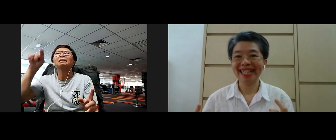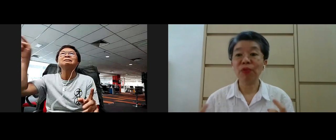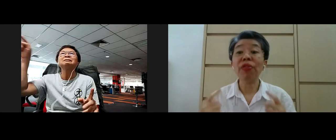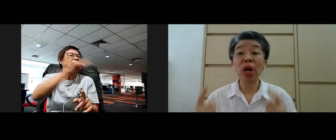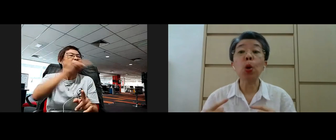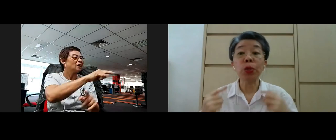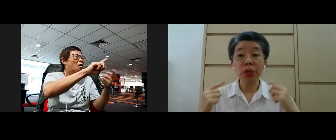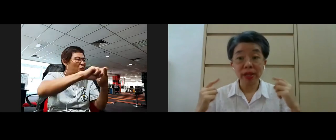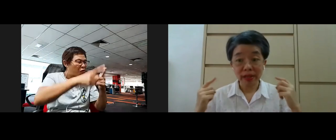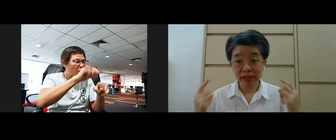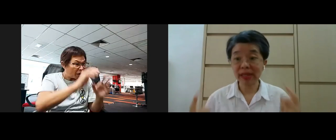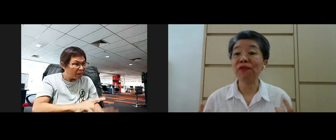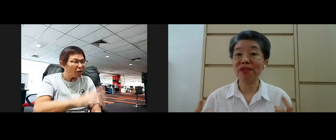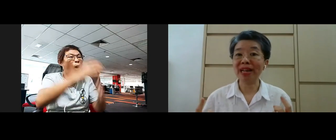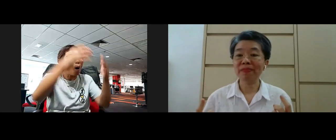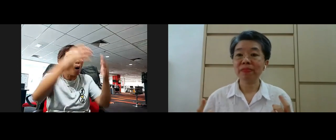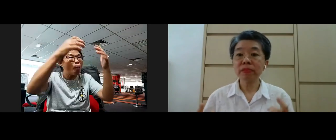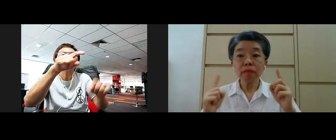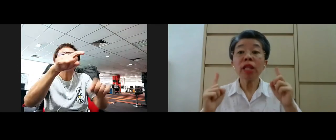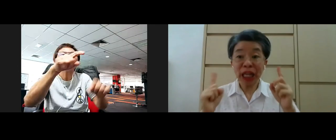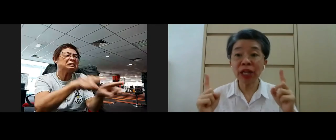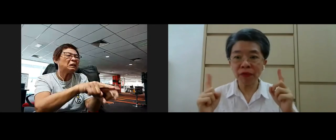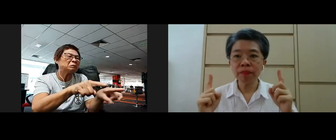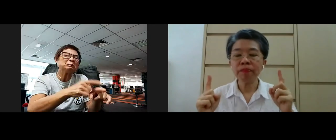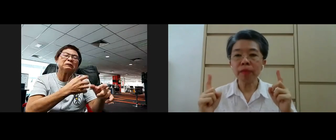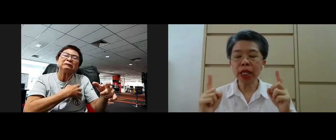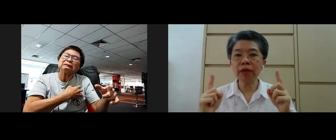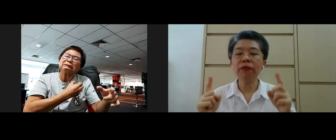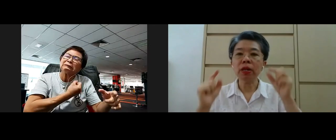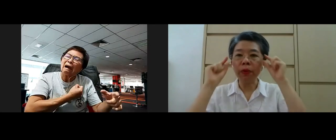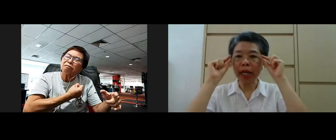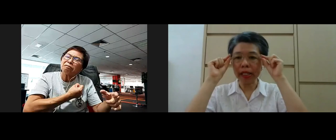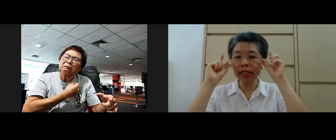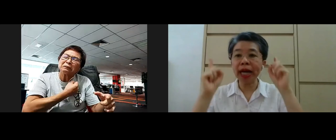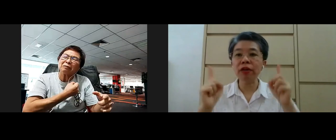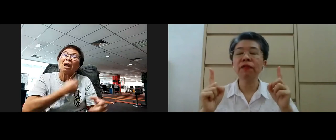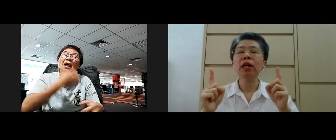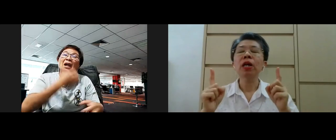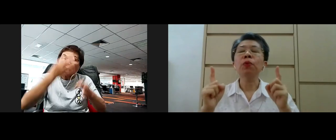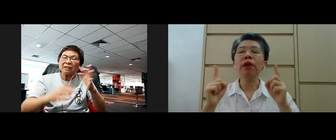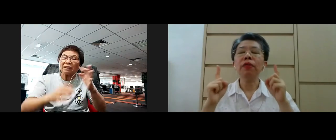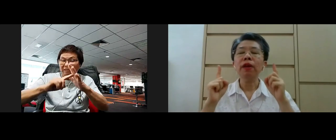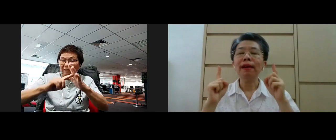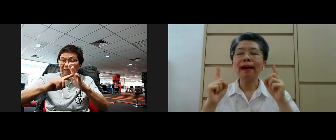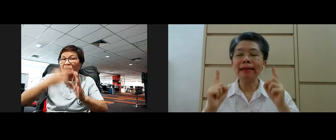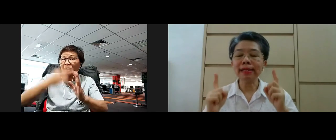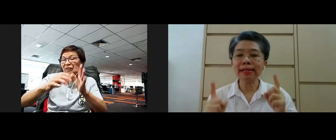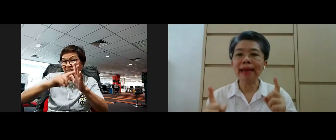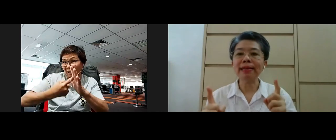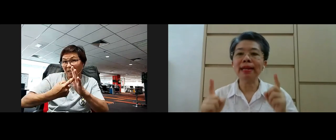with their own suffering if if we can start off with